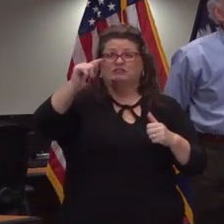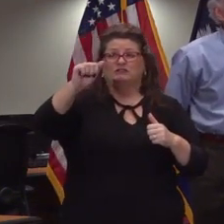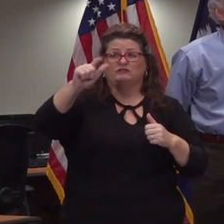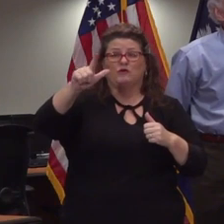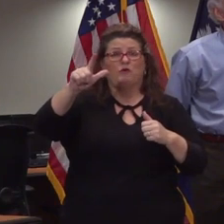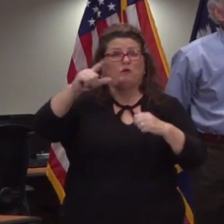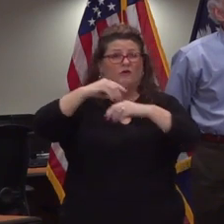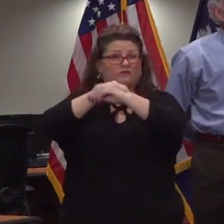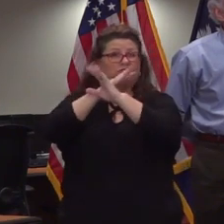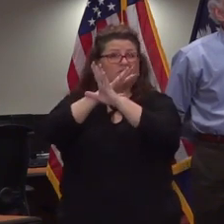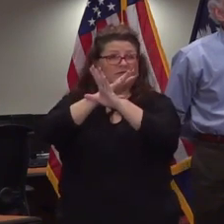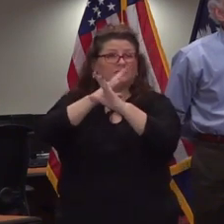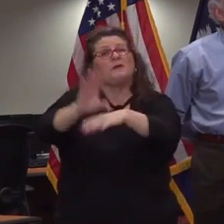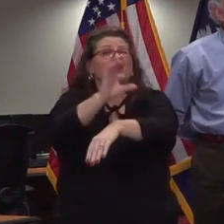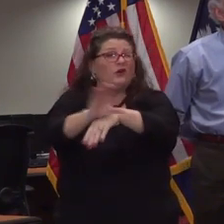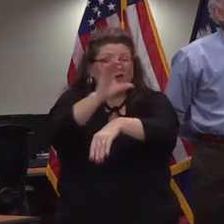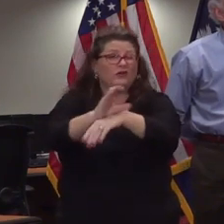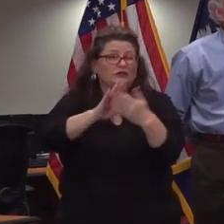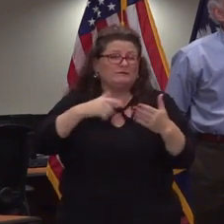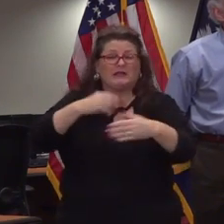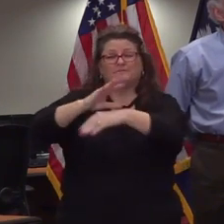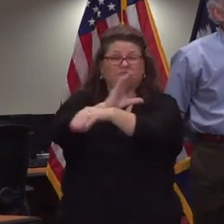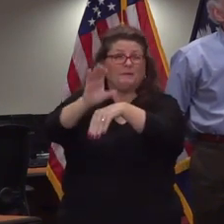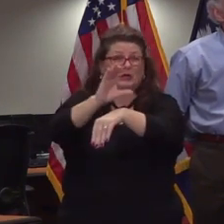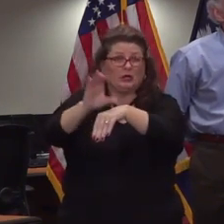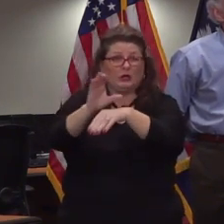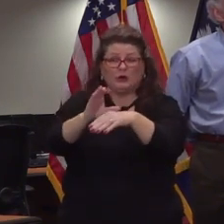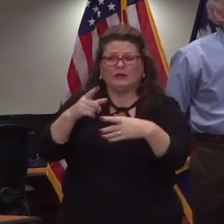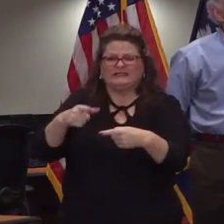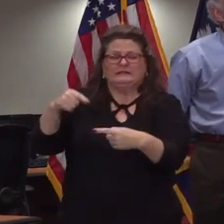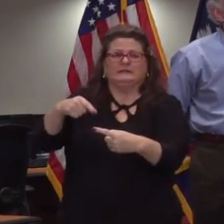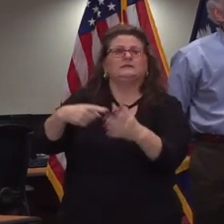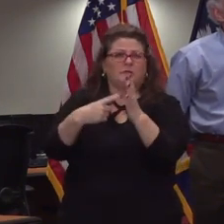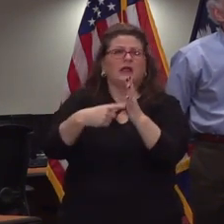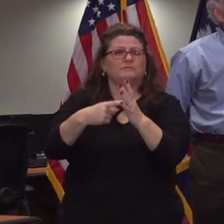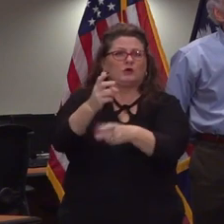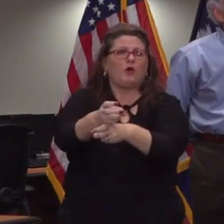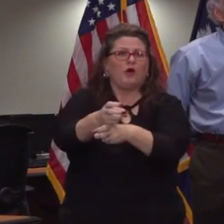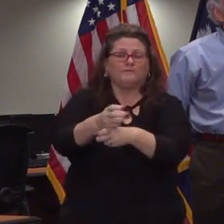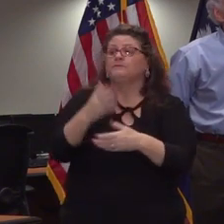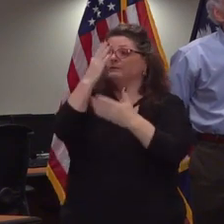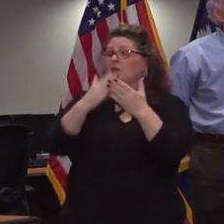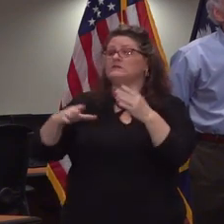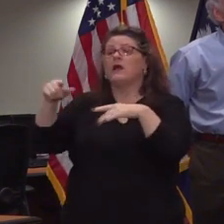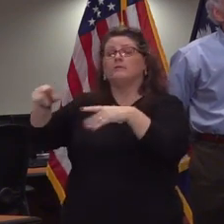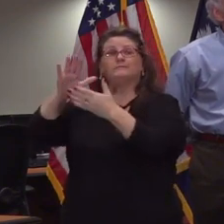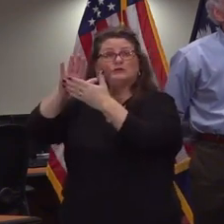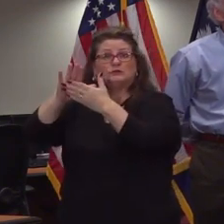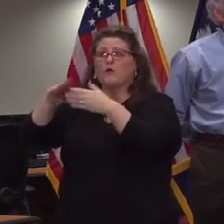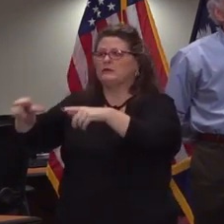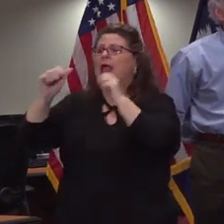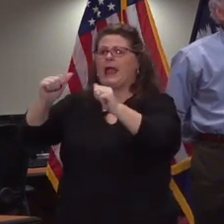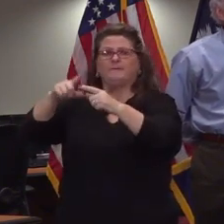very apparent uh there are some uh districts that have been able to carry on their instruction with the teacher uh